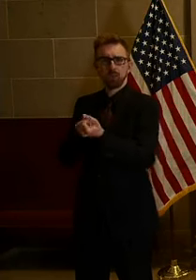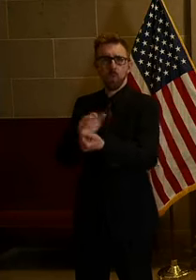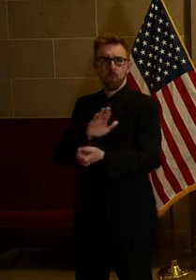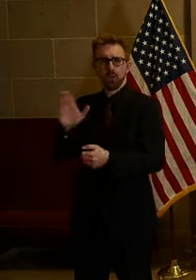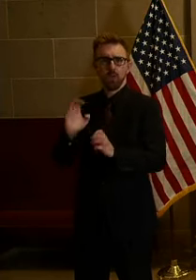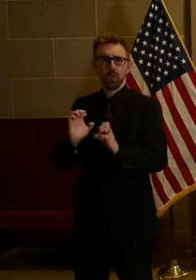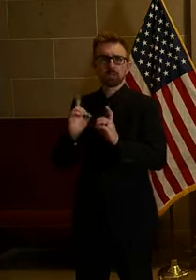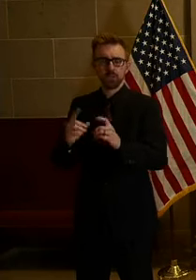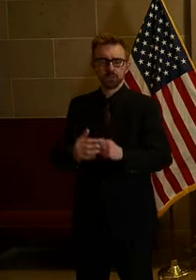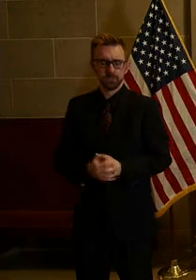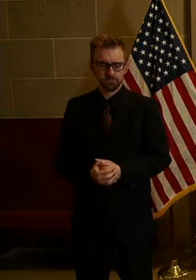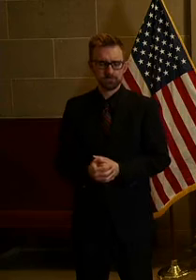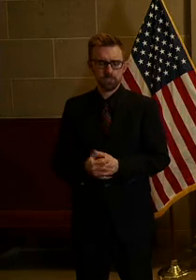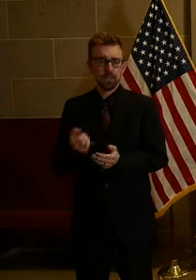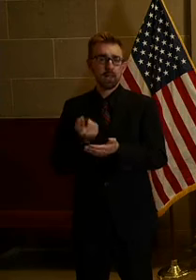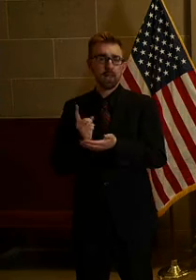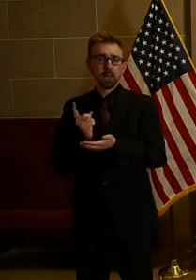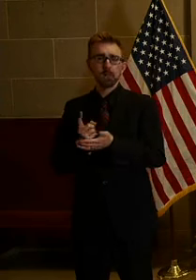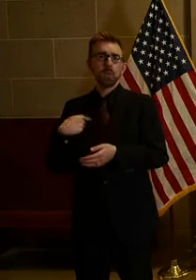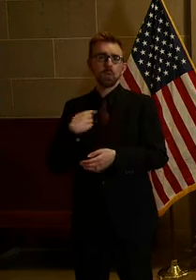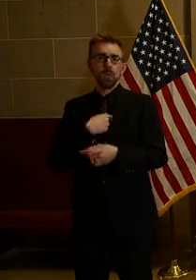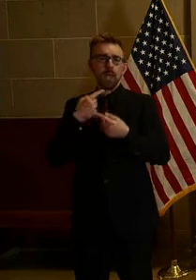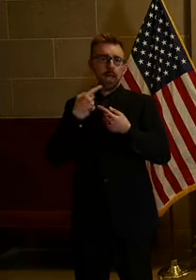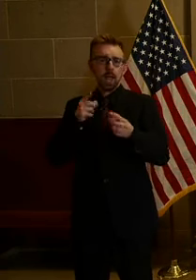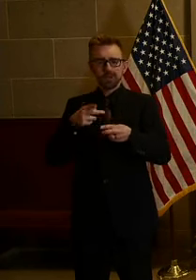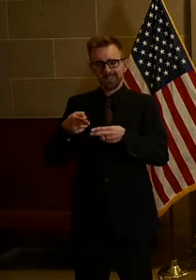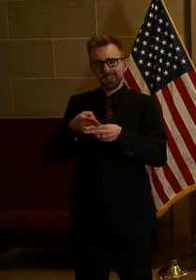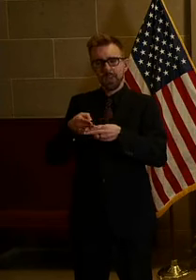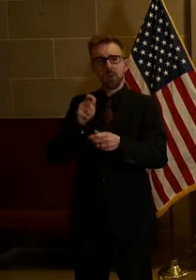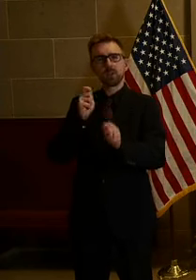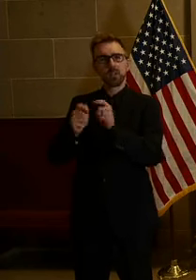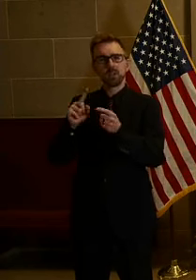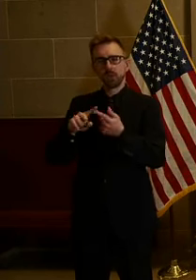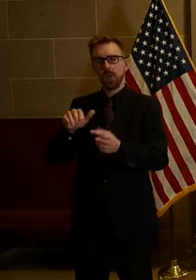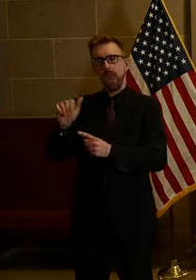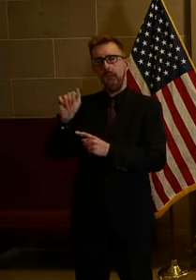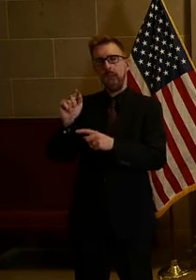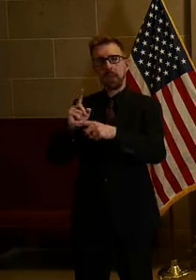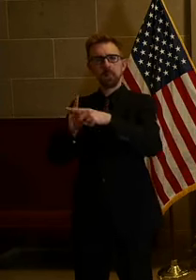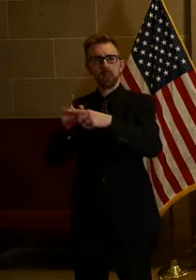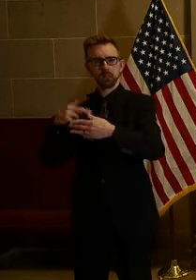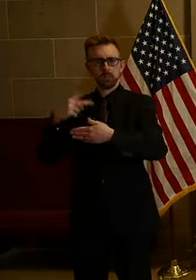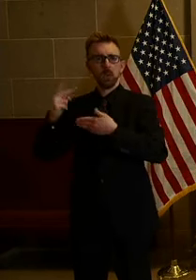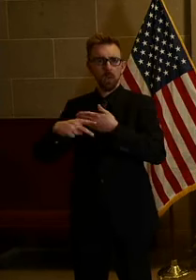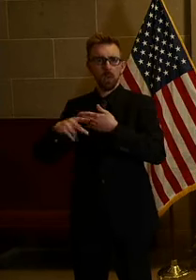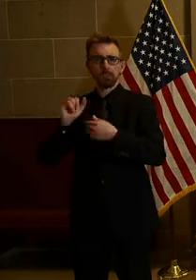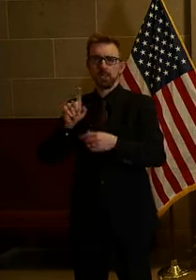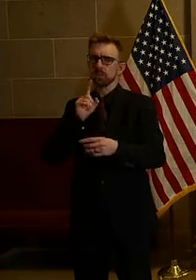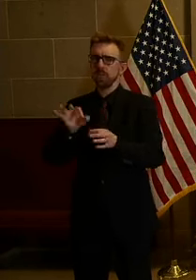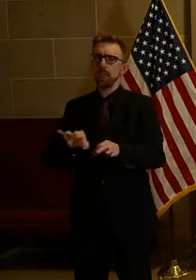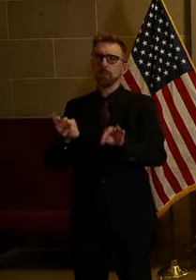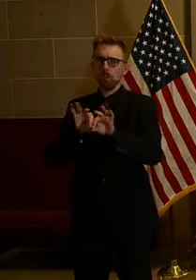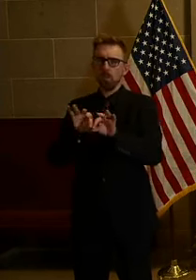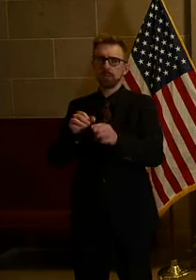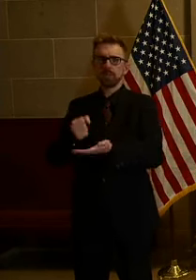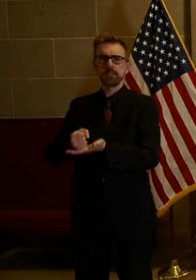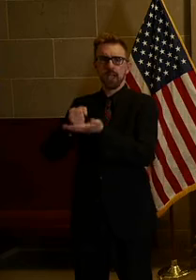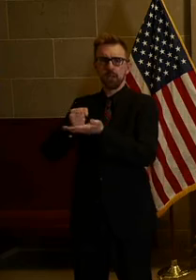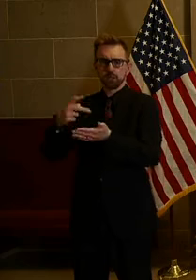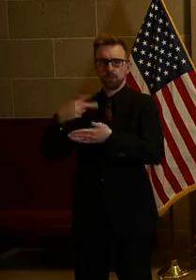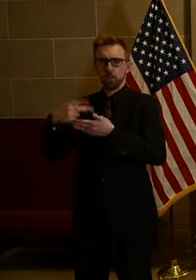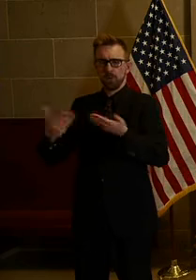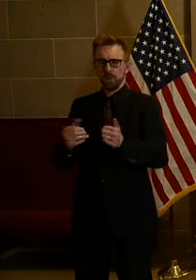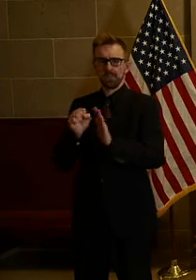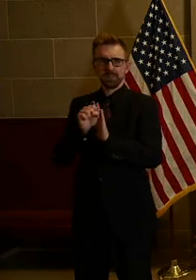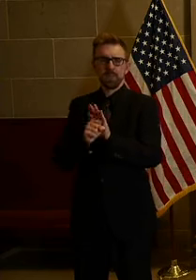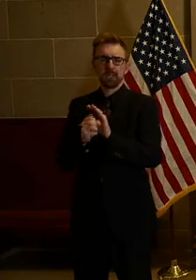Last week, we made some announcements regarding temporary changes to the A-plus program, which is a very important scholarship program in the state of Missouri. We've got